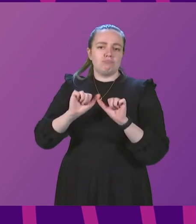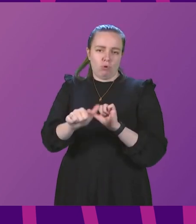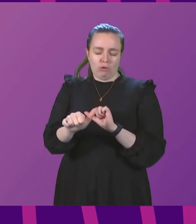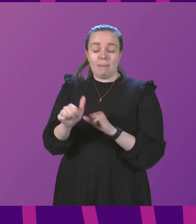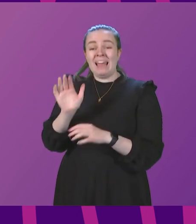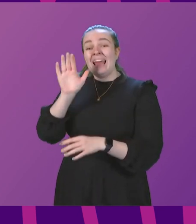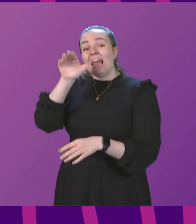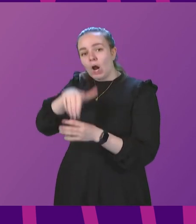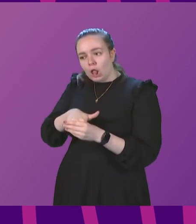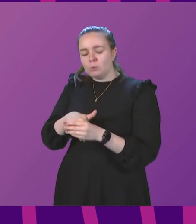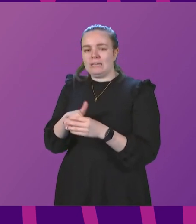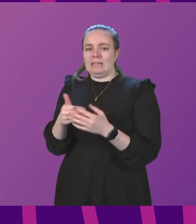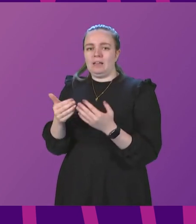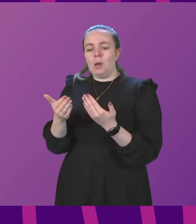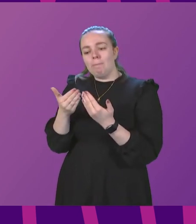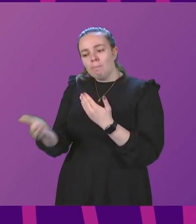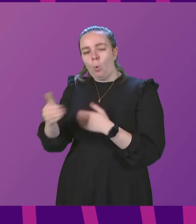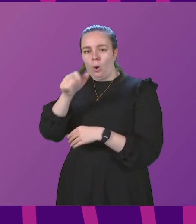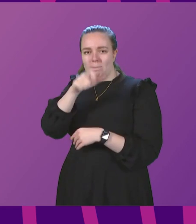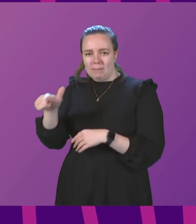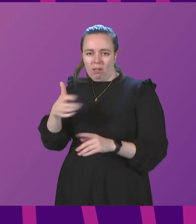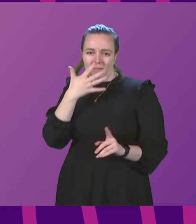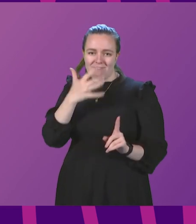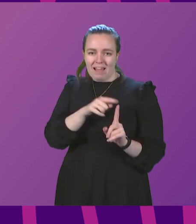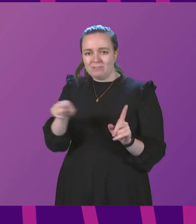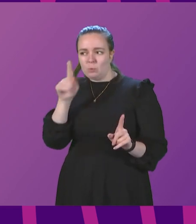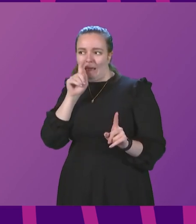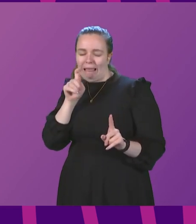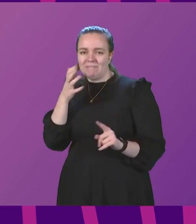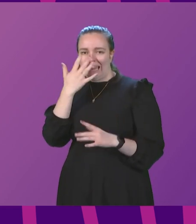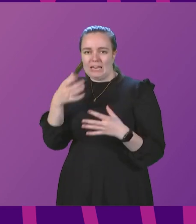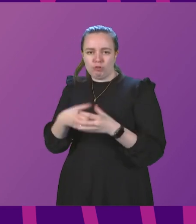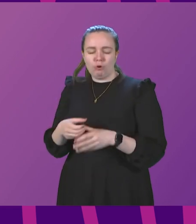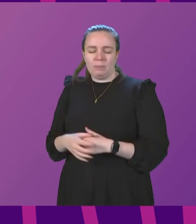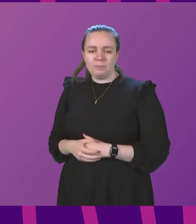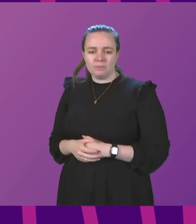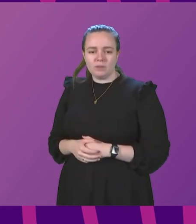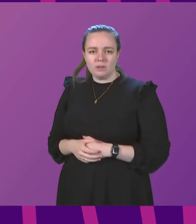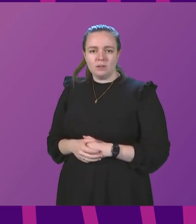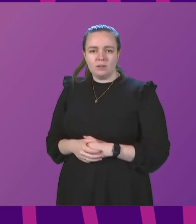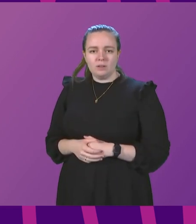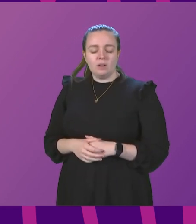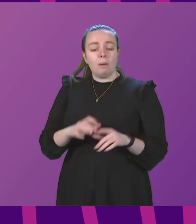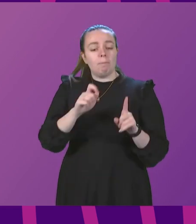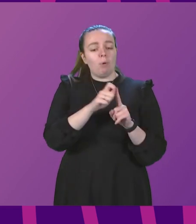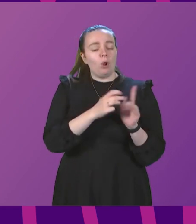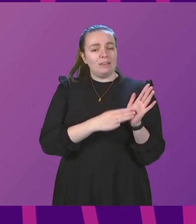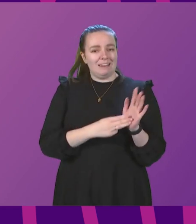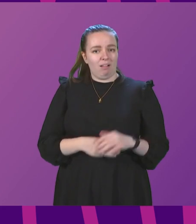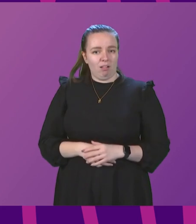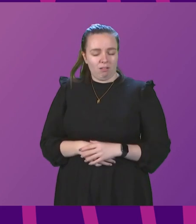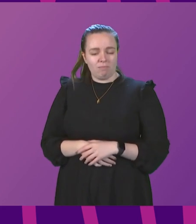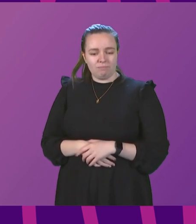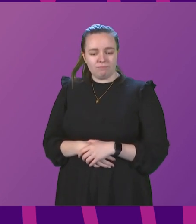including to more people in the 5 to 11 age group. Pauline McNeill, to be followed by Stuart McMillan.